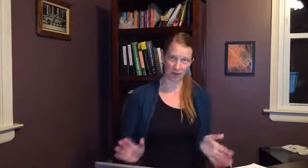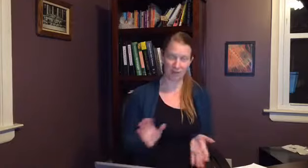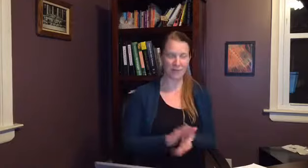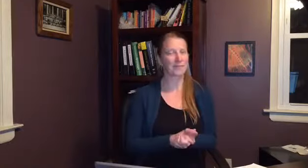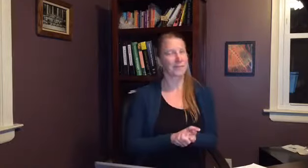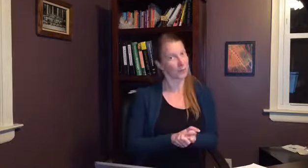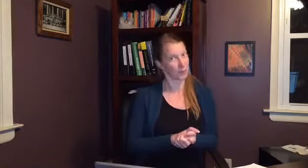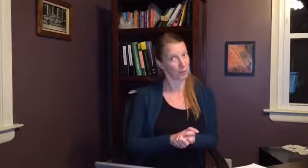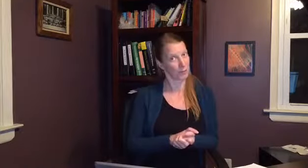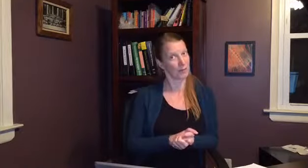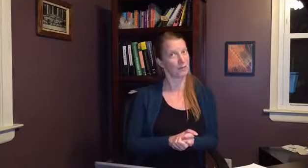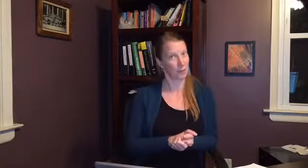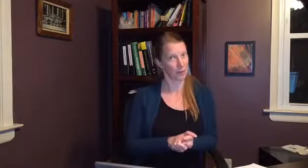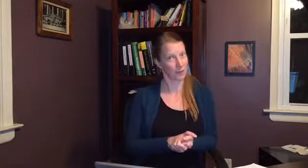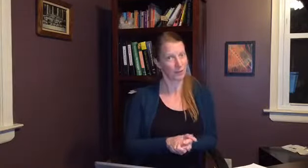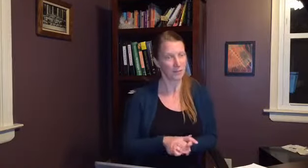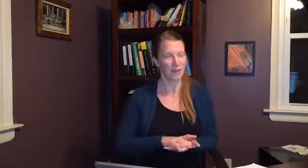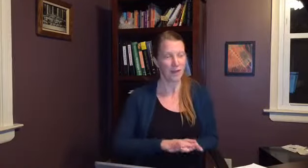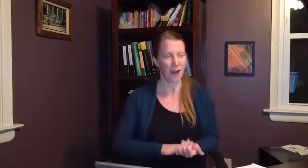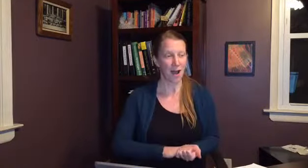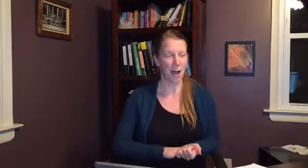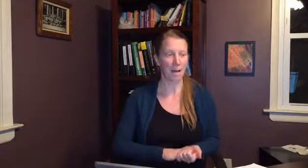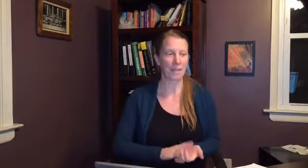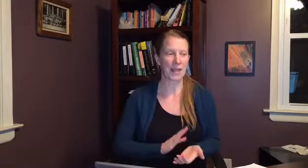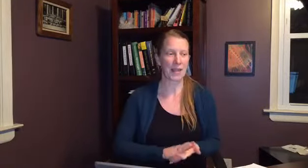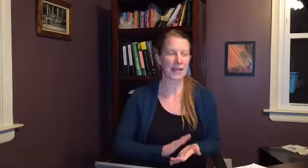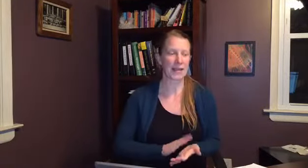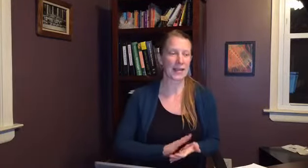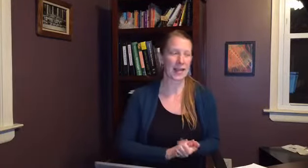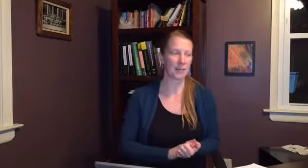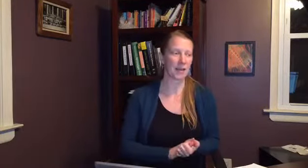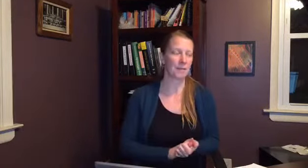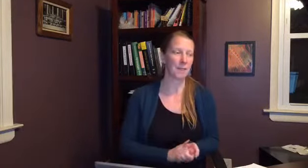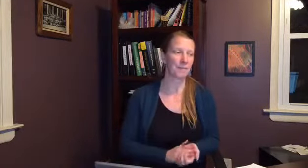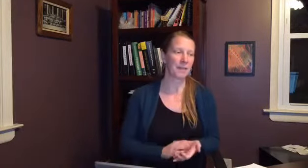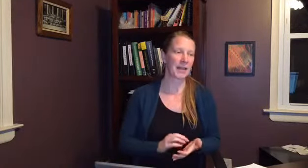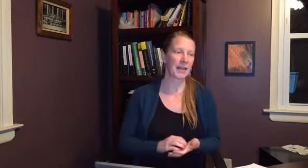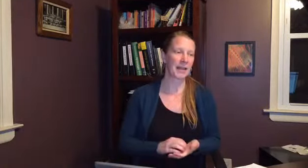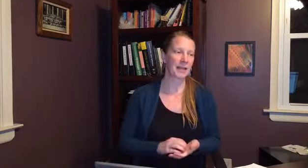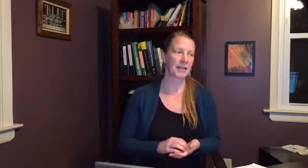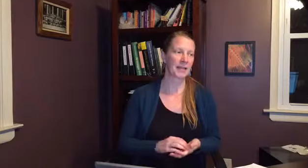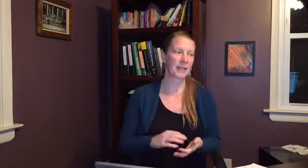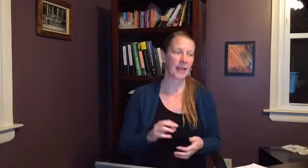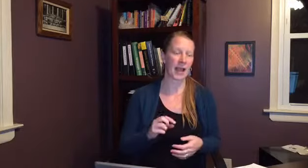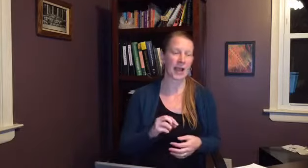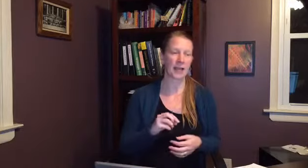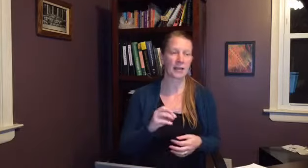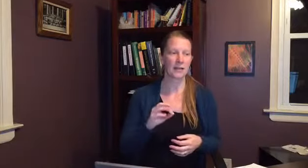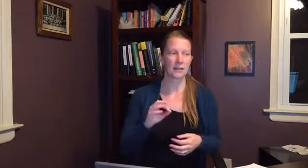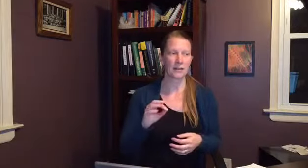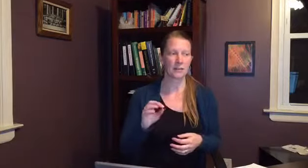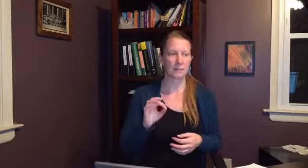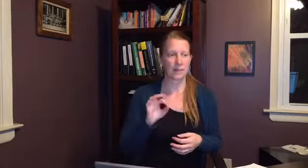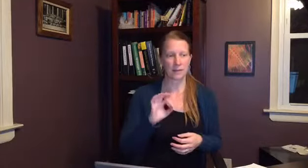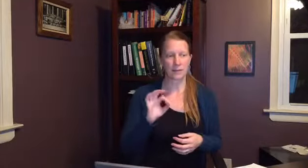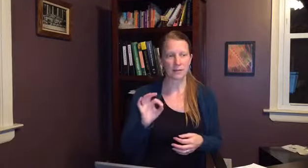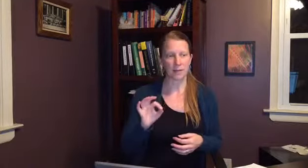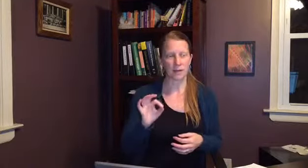if you know what i mean wink wink um and he came in and he had these um